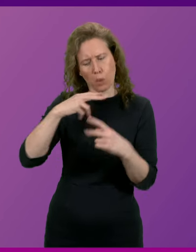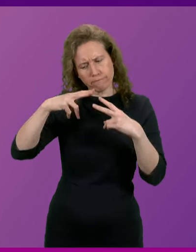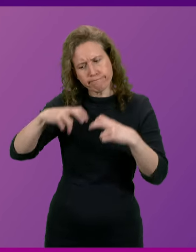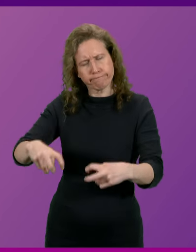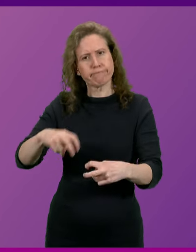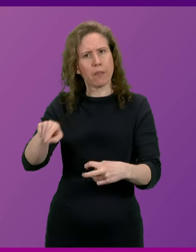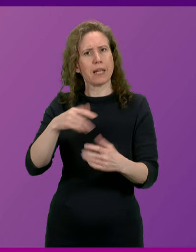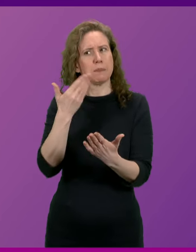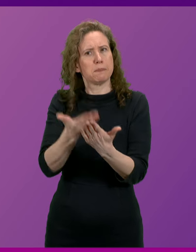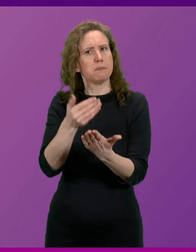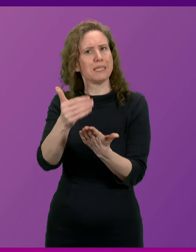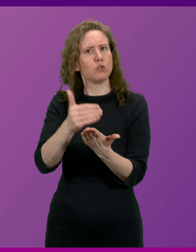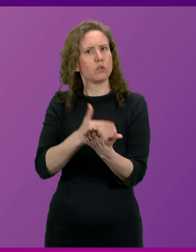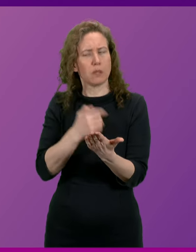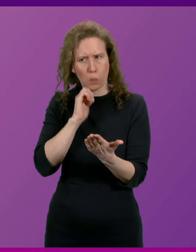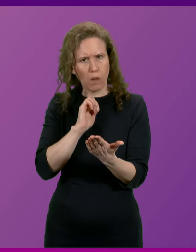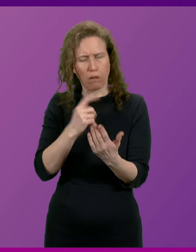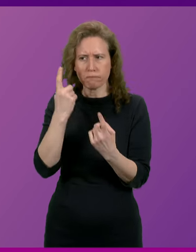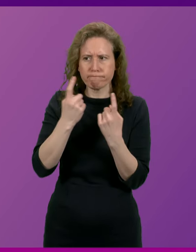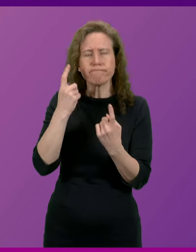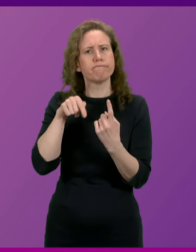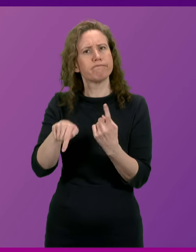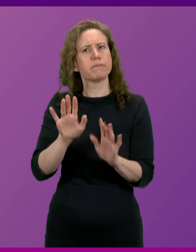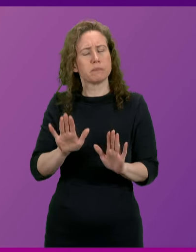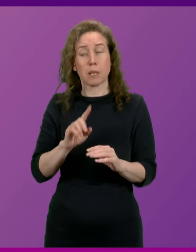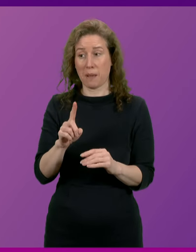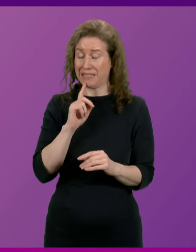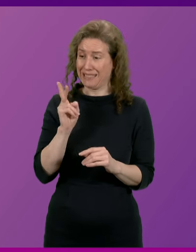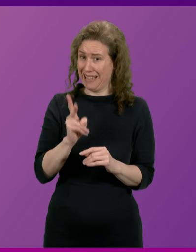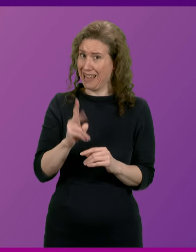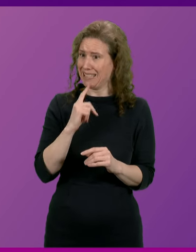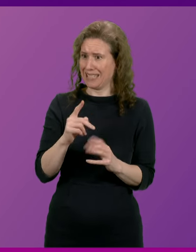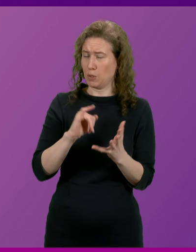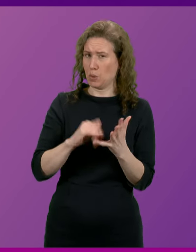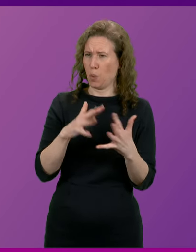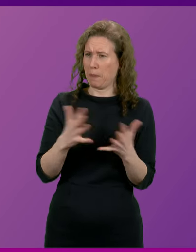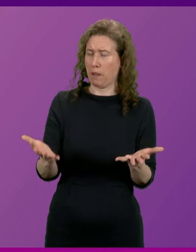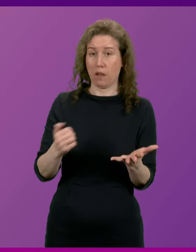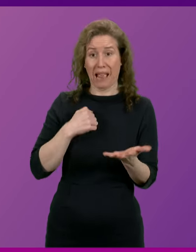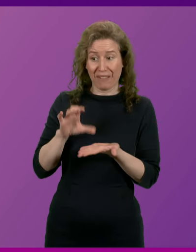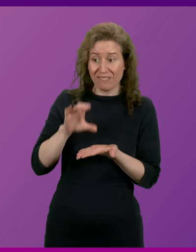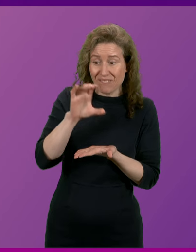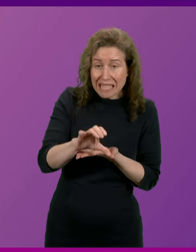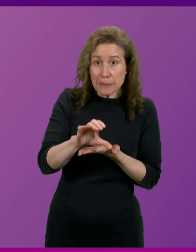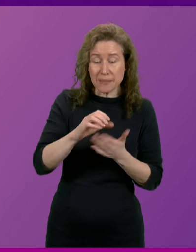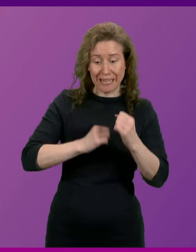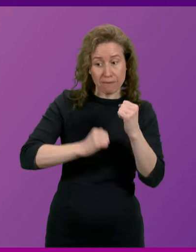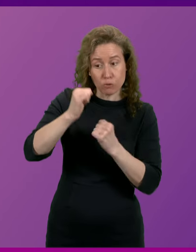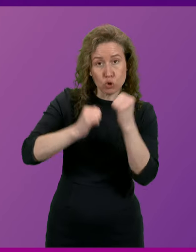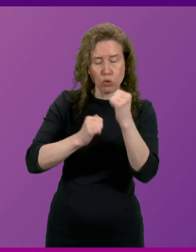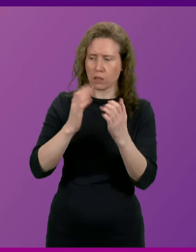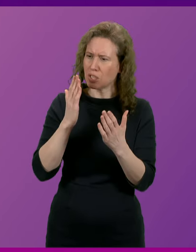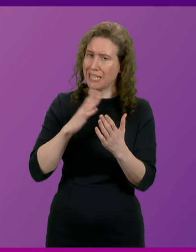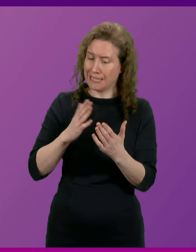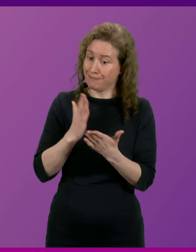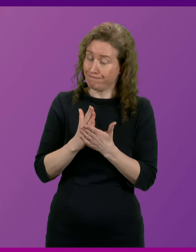petition that has been brought forward. But I say once again to Sue Webber, our investment in infrastructure is very much